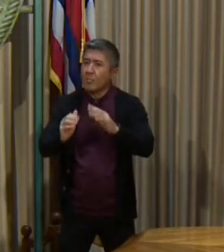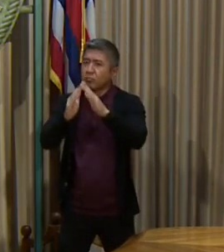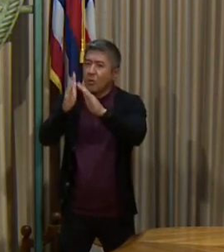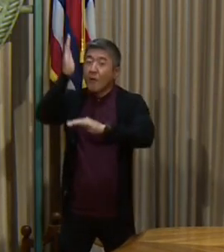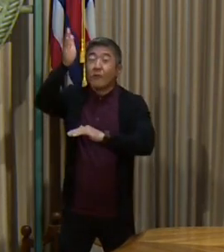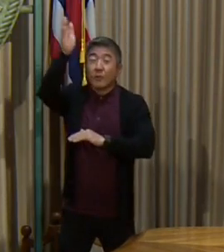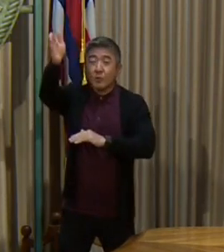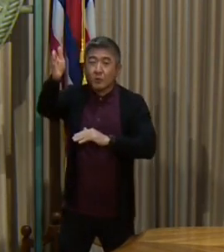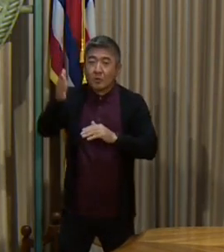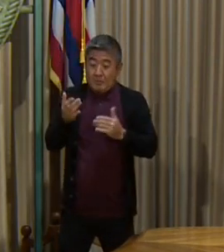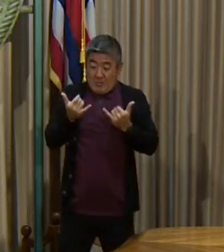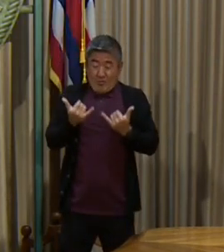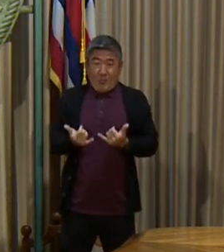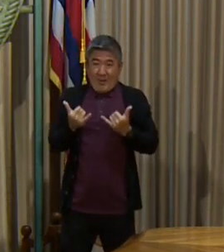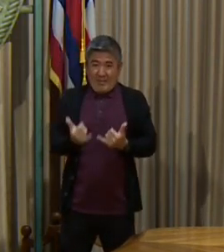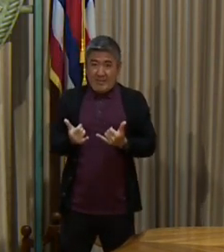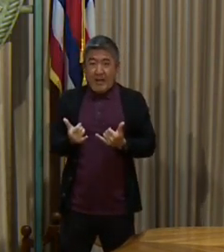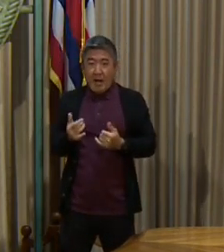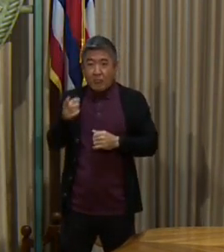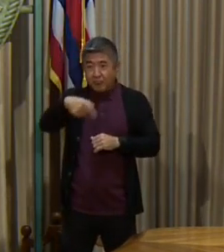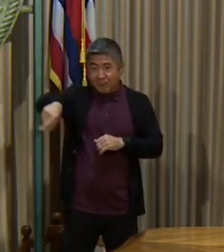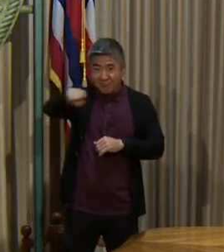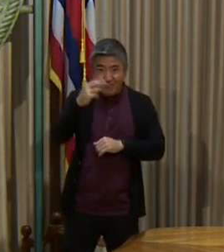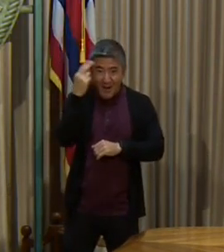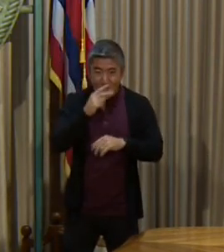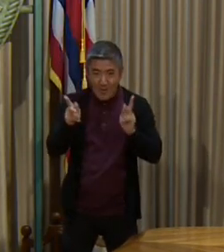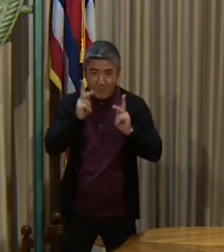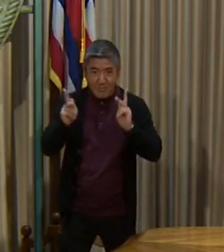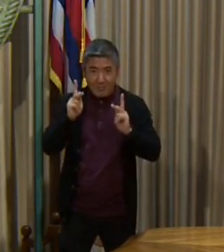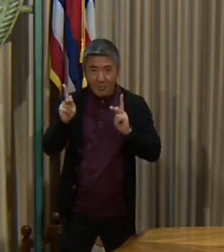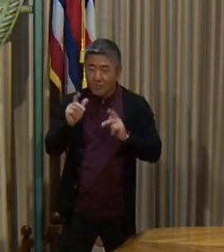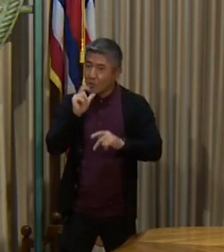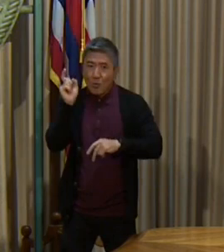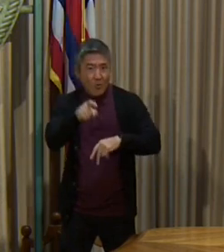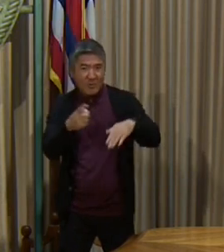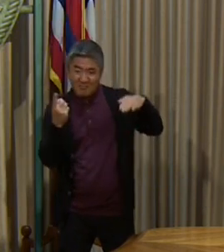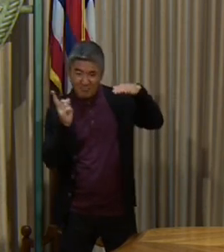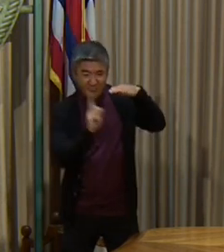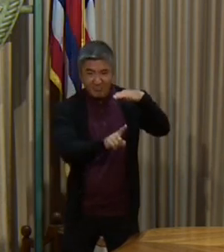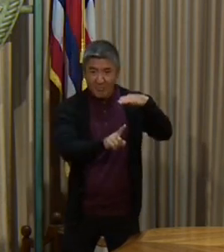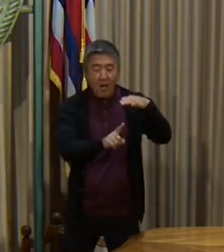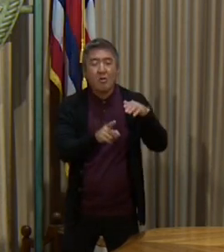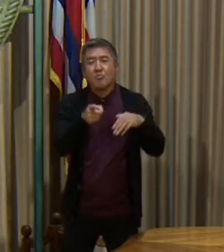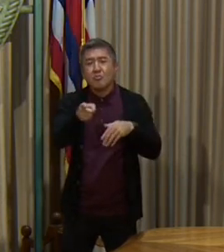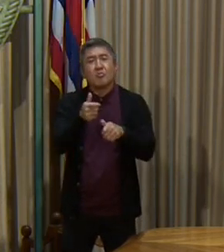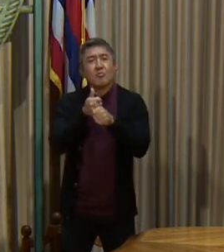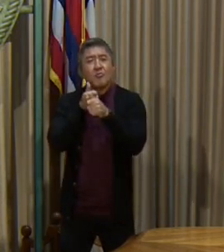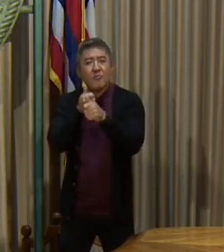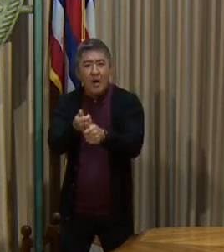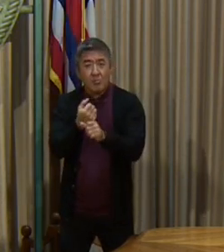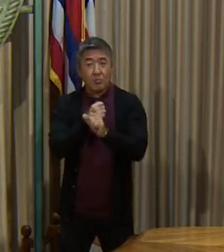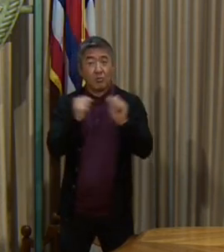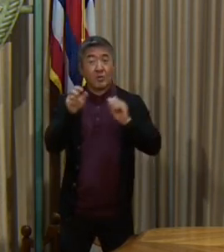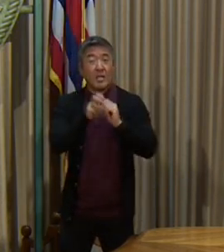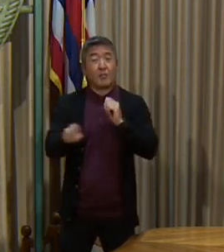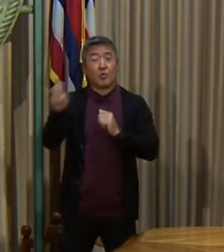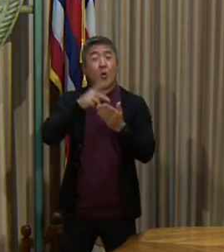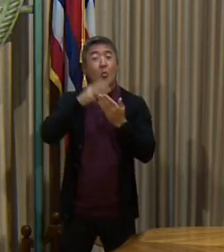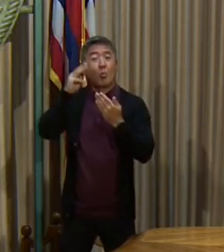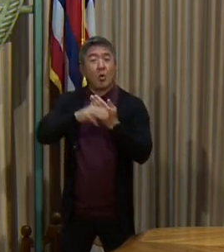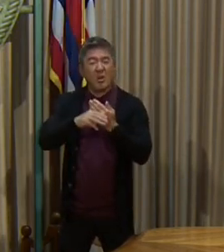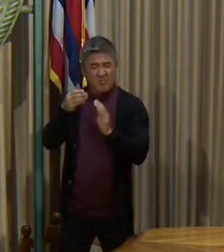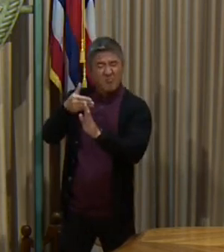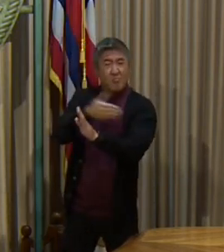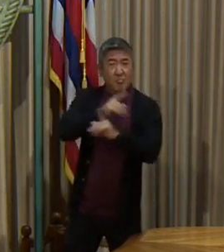-Pacific travelers have the option of avoiding mandatory travel quarantine following the Safe Travel's Hawaii pretest program requirements.